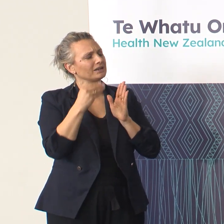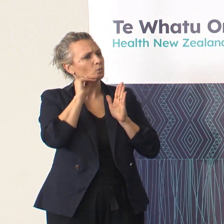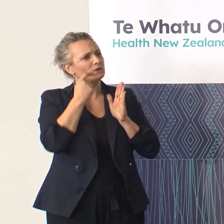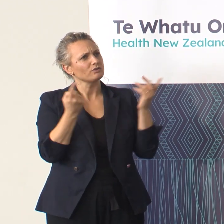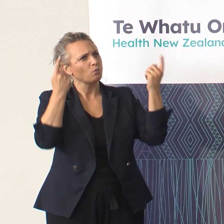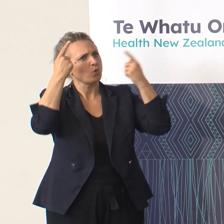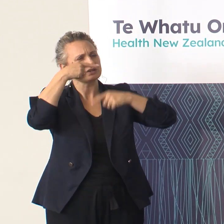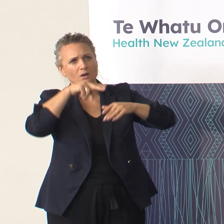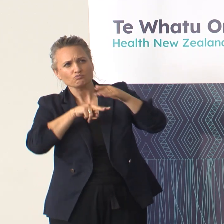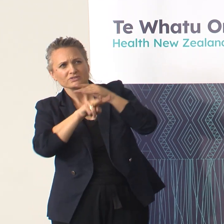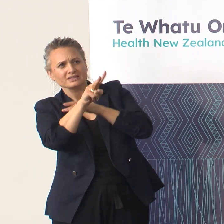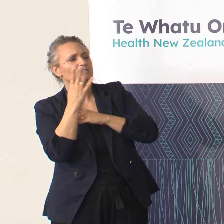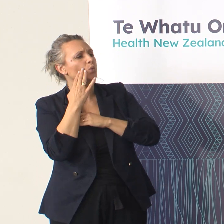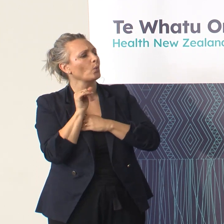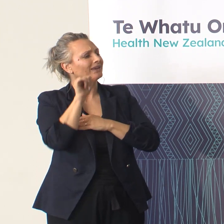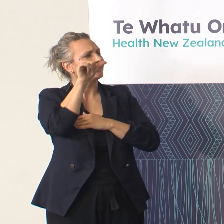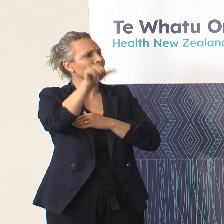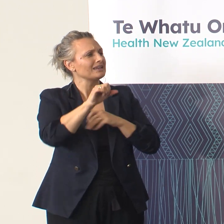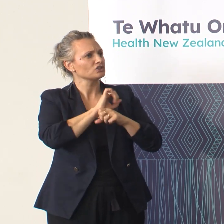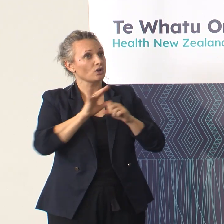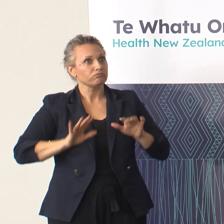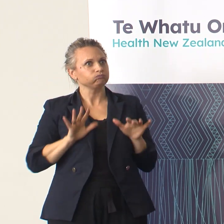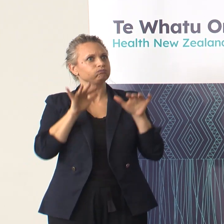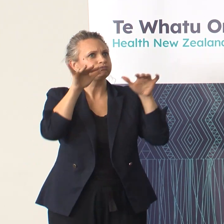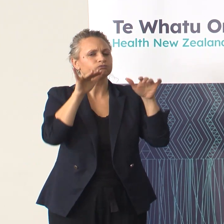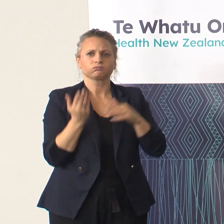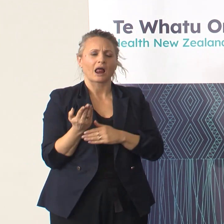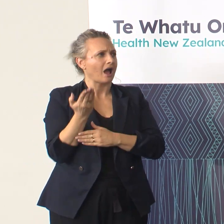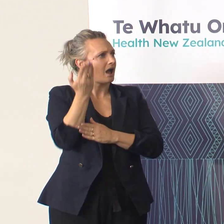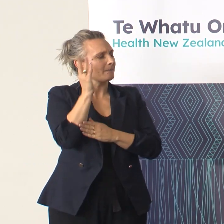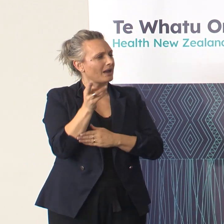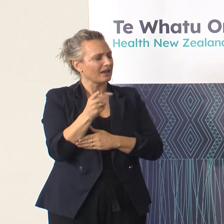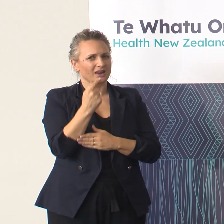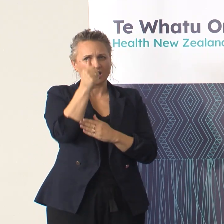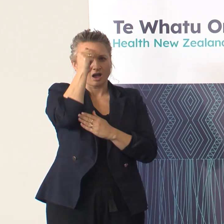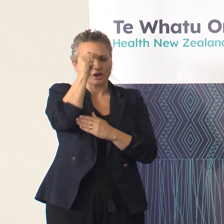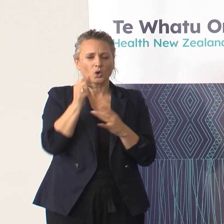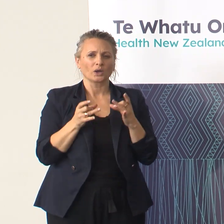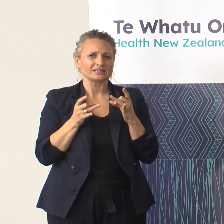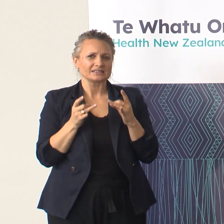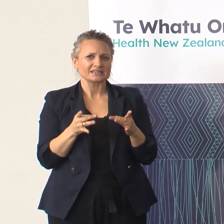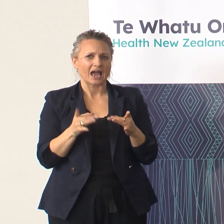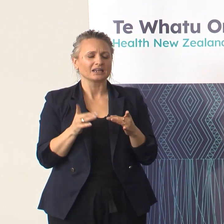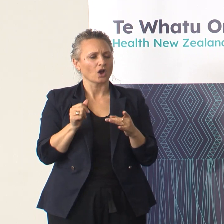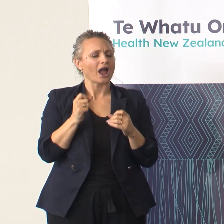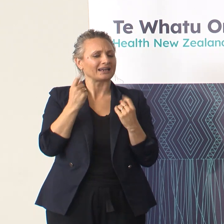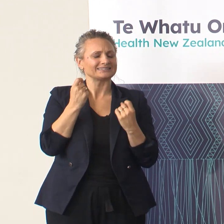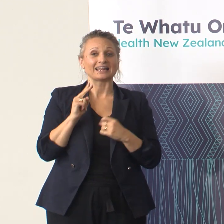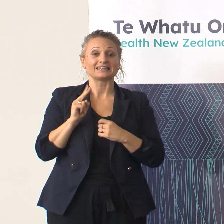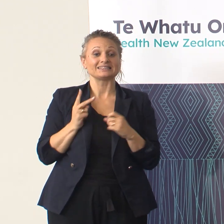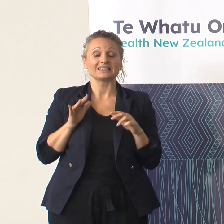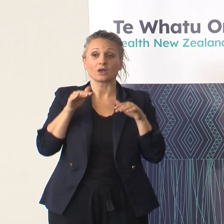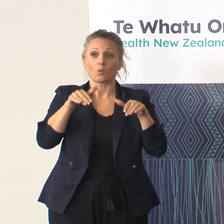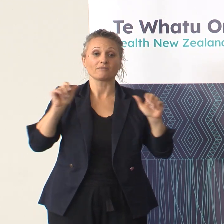see that upsurge of cases again? I know that we've just got on starting to get down off that second wave without any modelling going